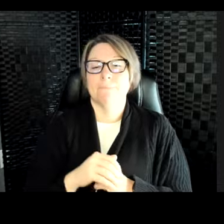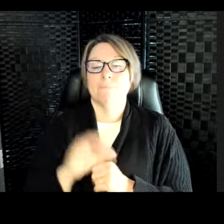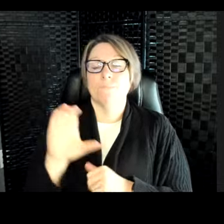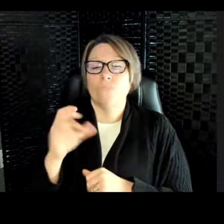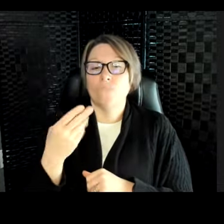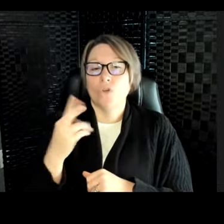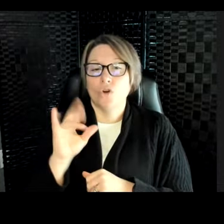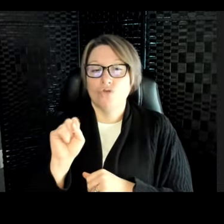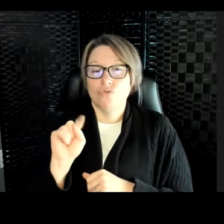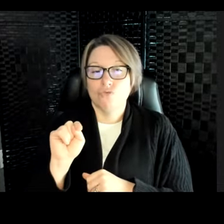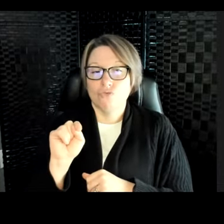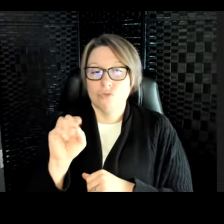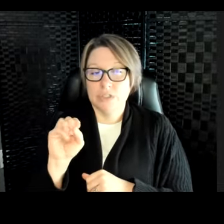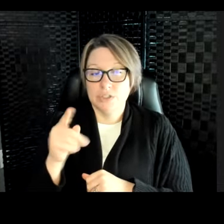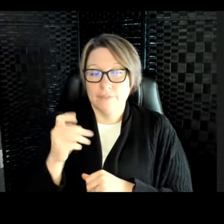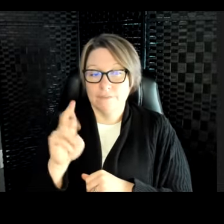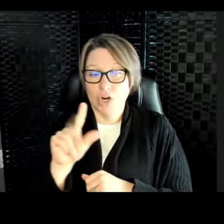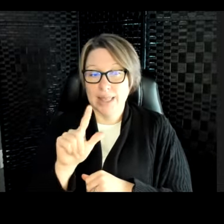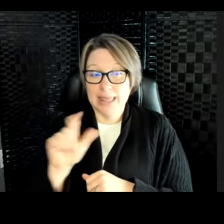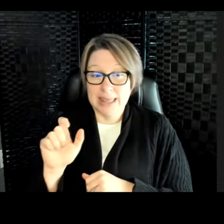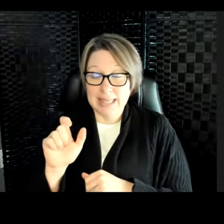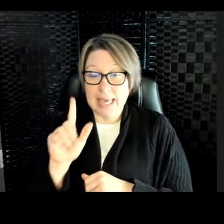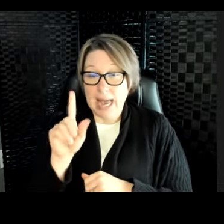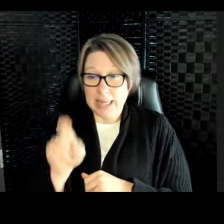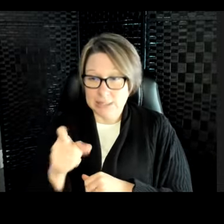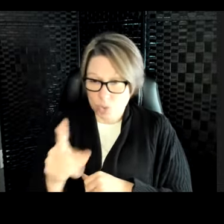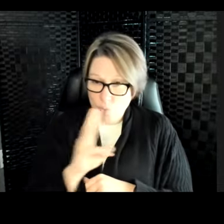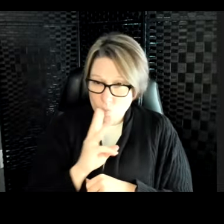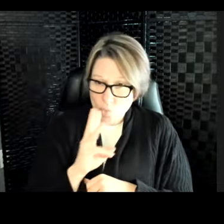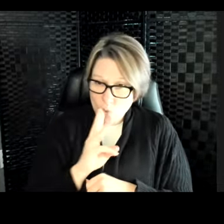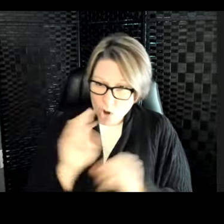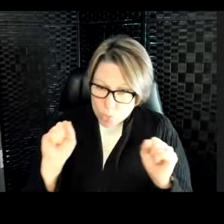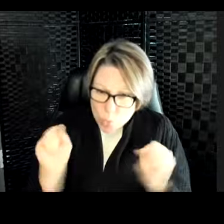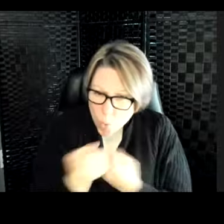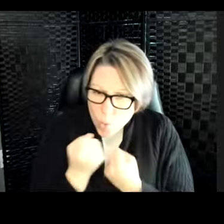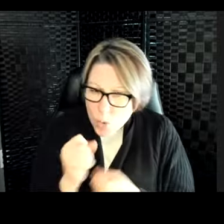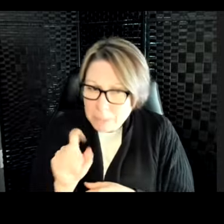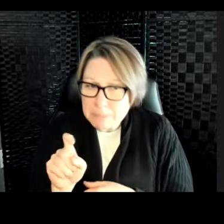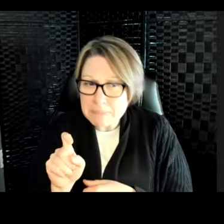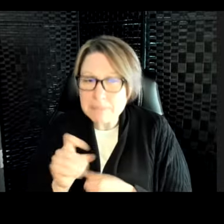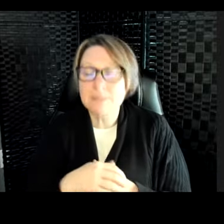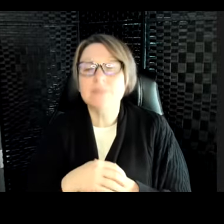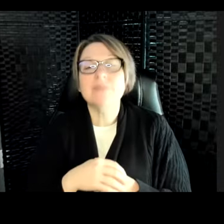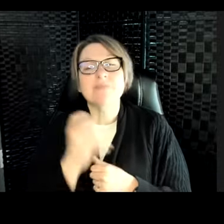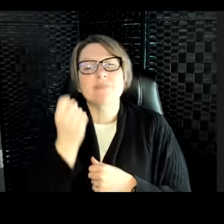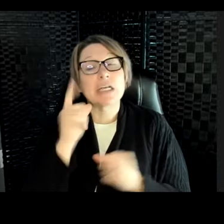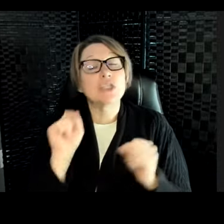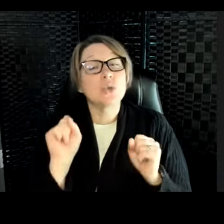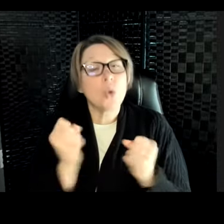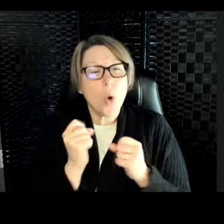water they are playing in kept really cold? It is kept cold, but not super cold. So they don't